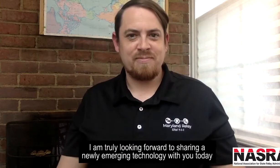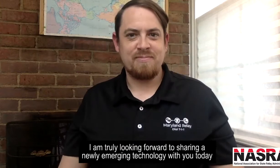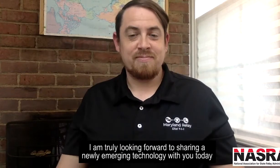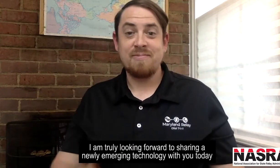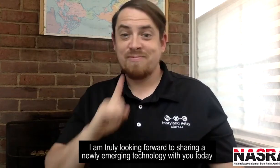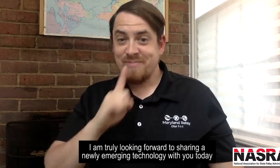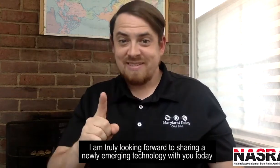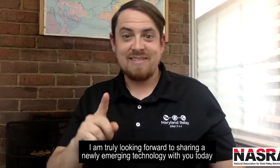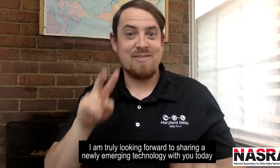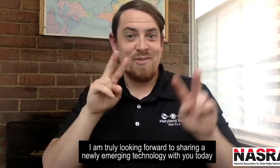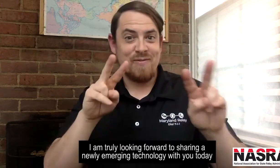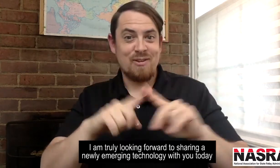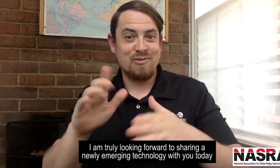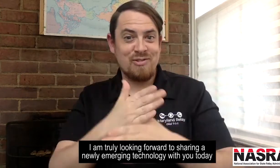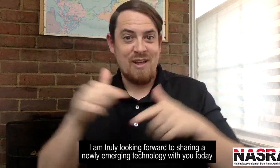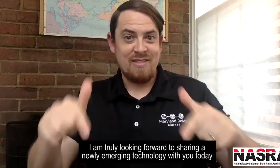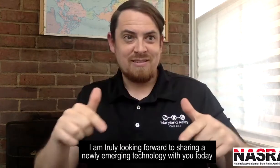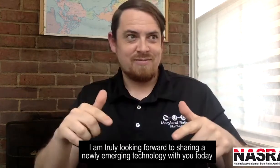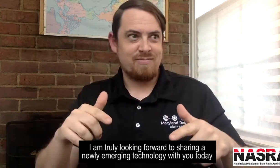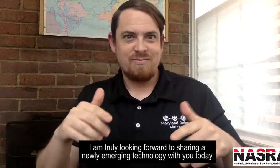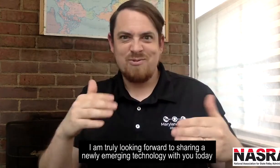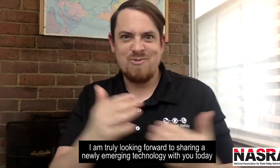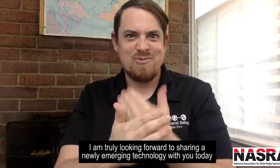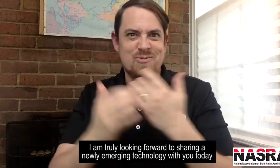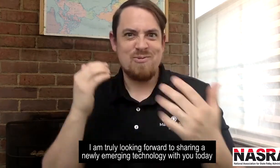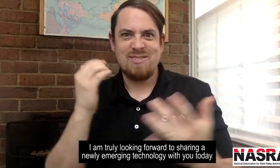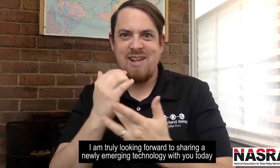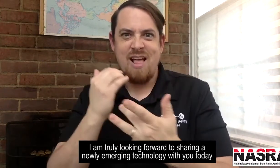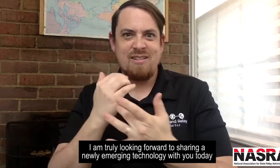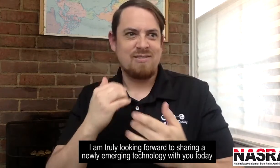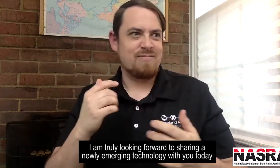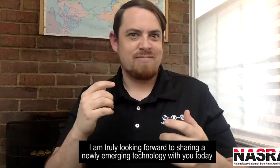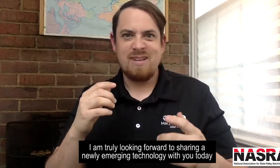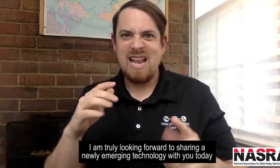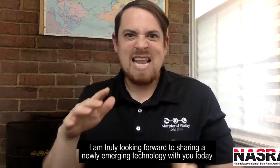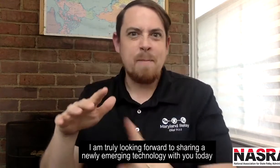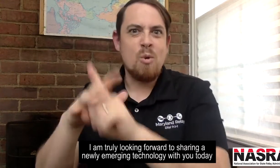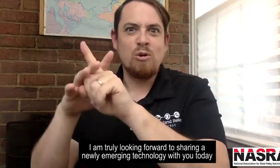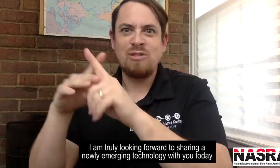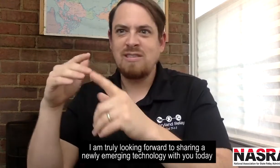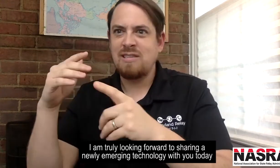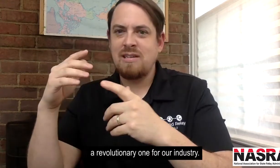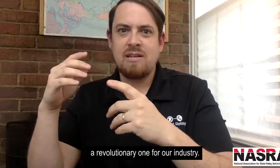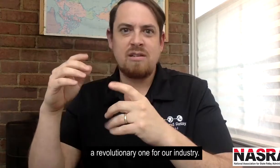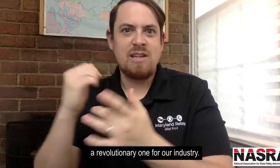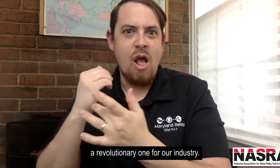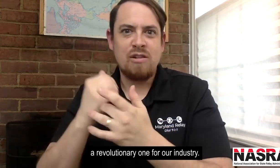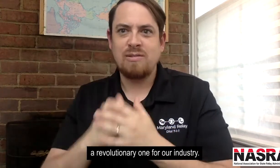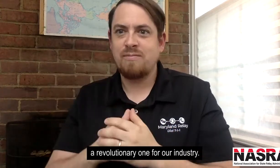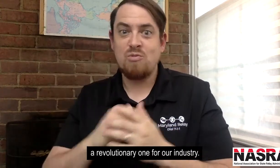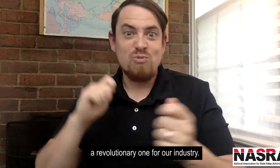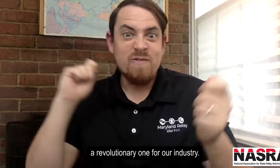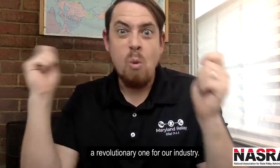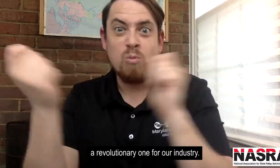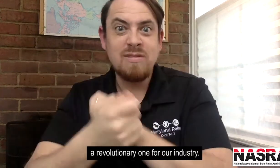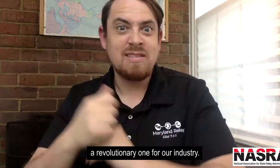I am truly looking forward to sharing a newly emerging technology with you today, a revolutionary